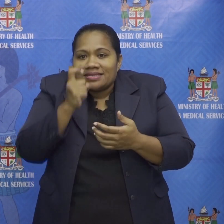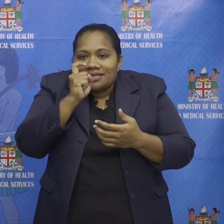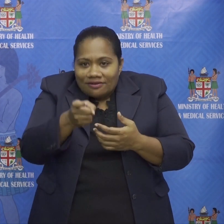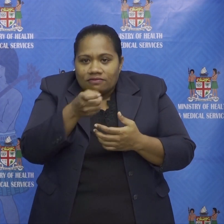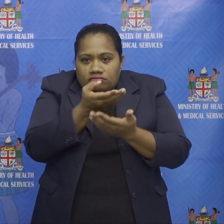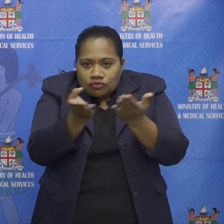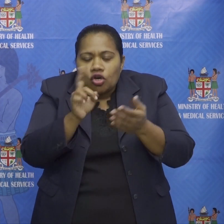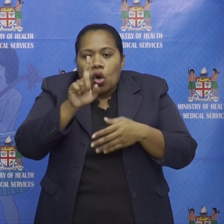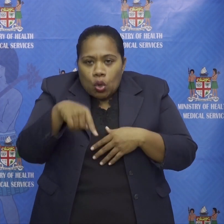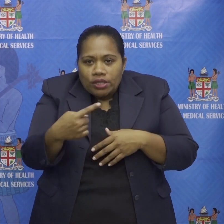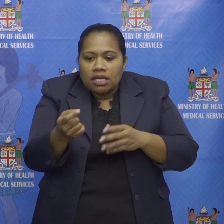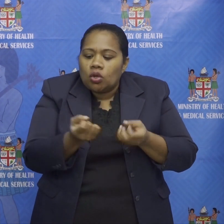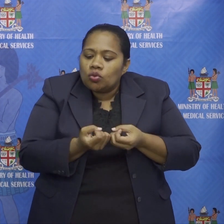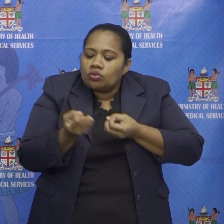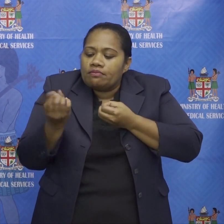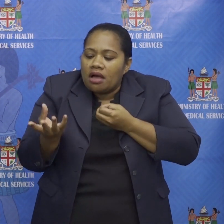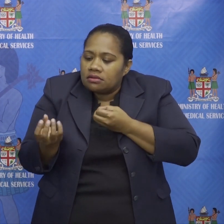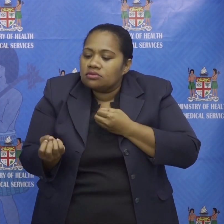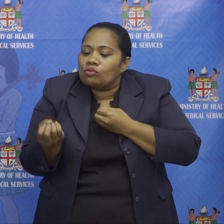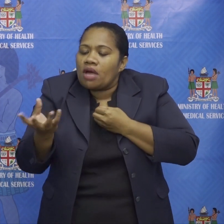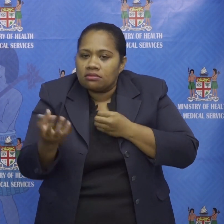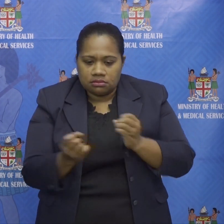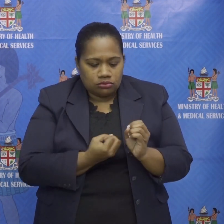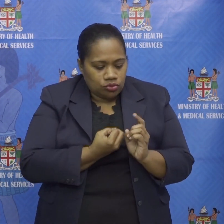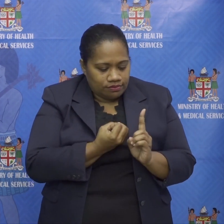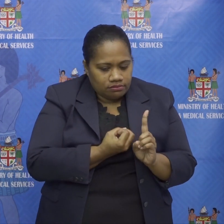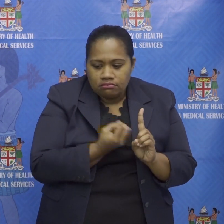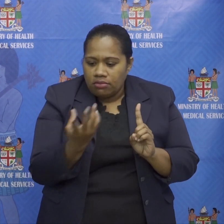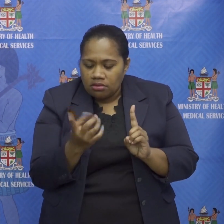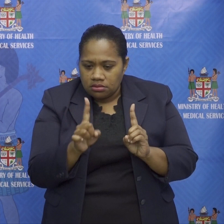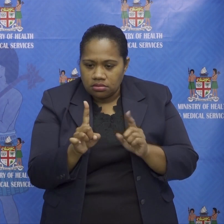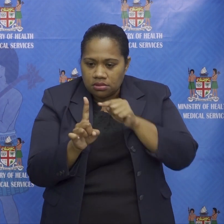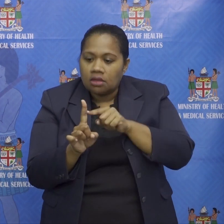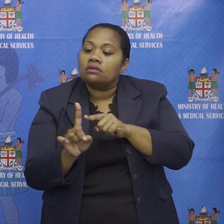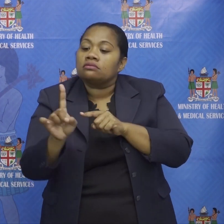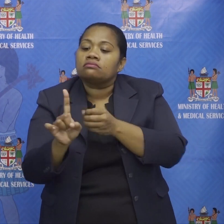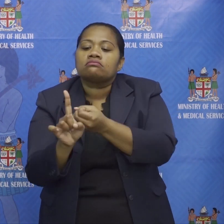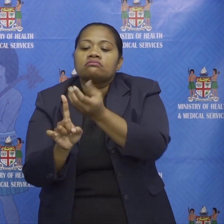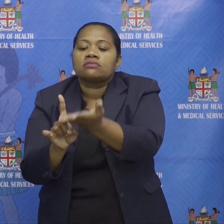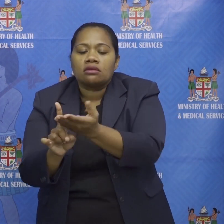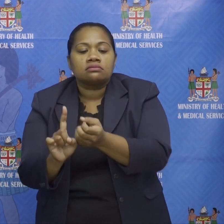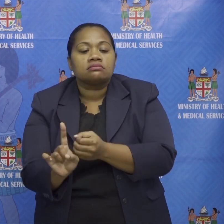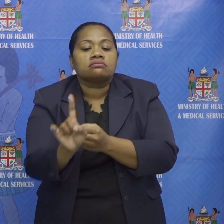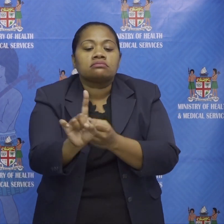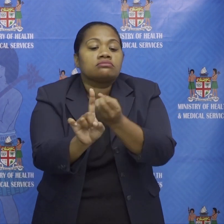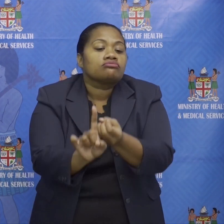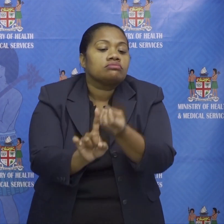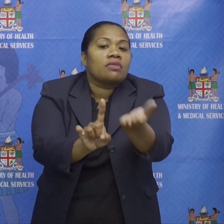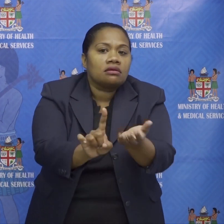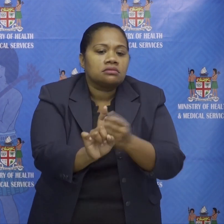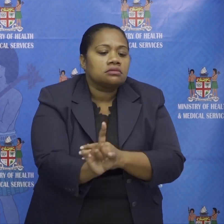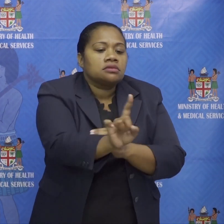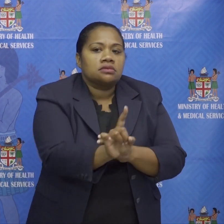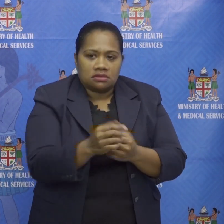it can only exist if it keeps moving from one person to another otherwise